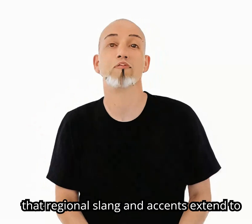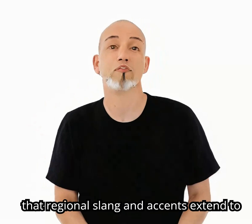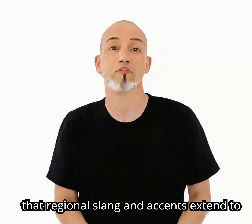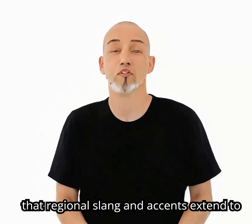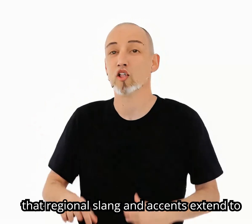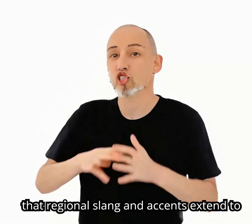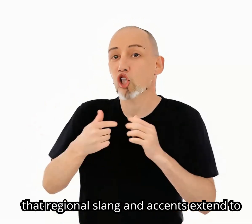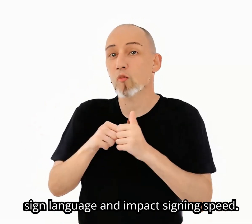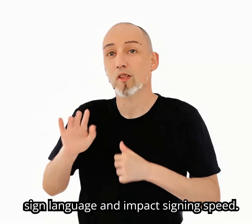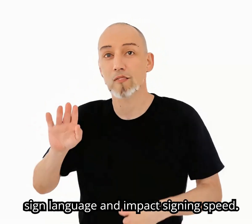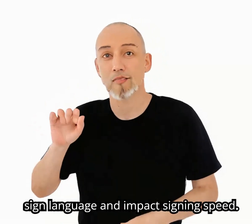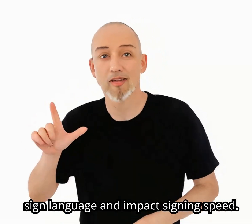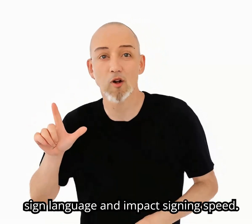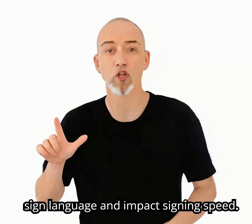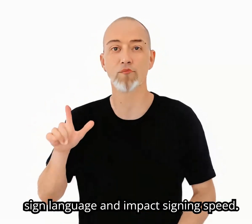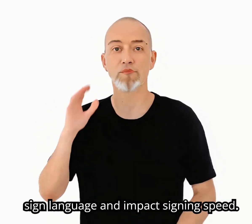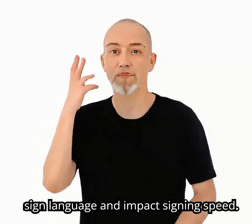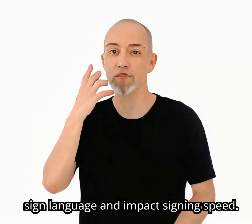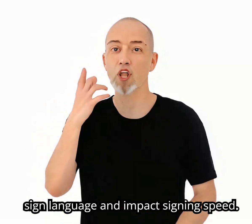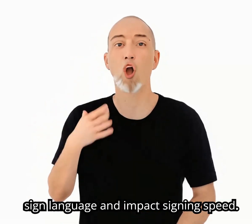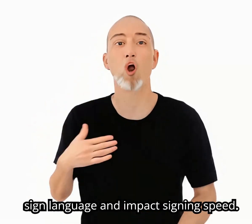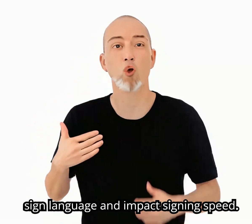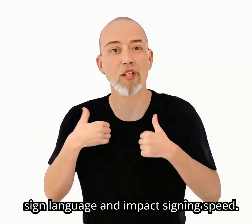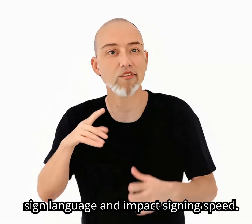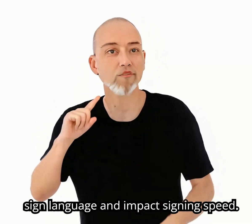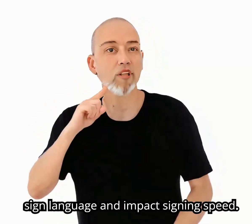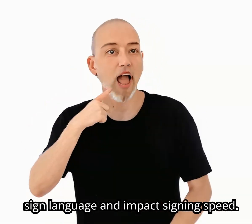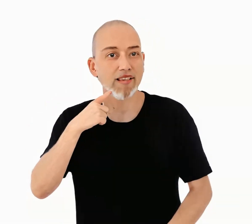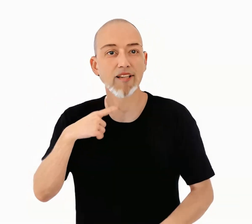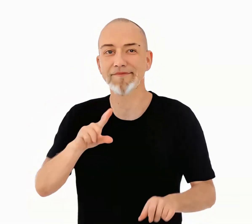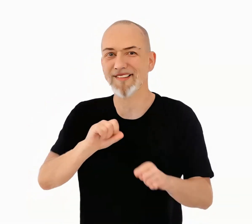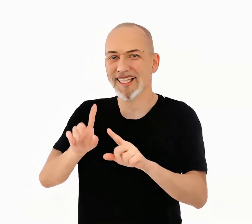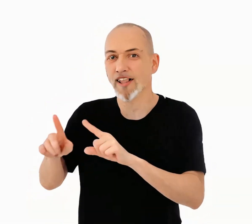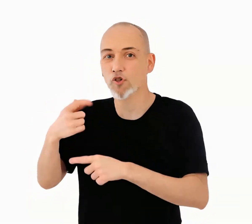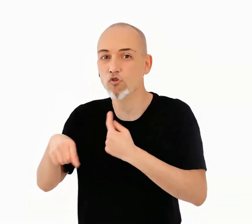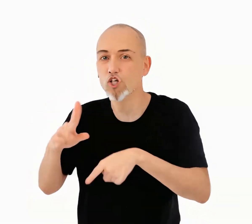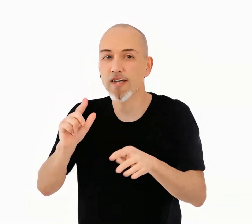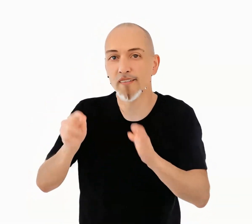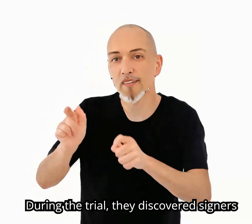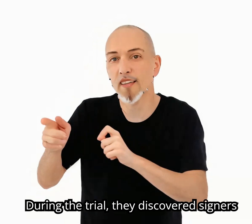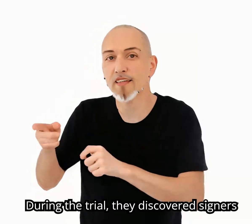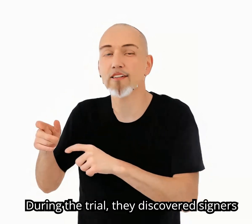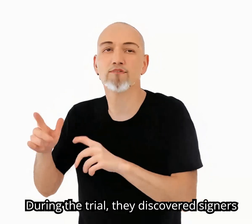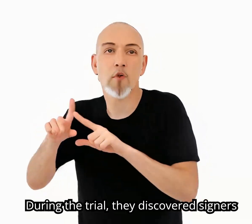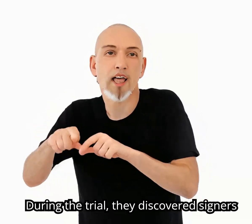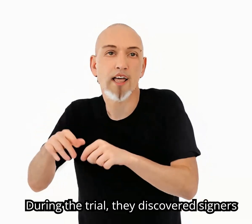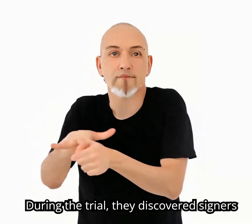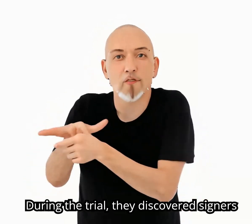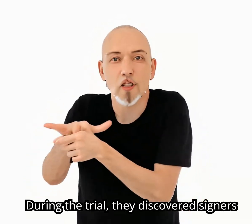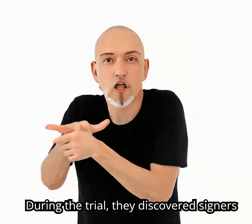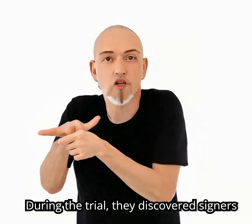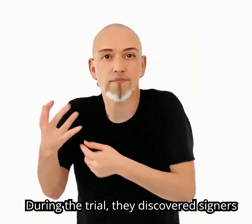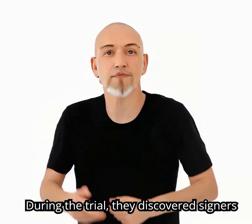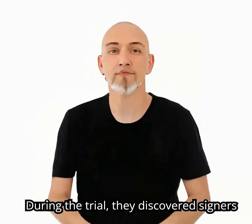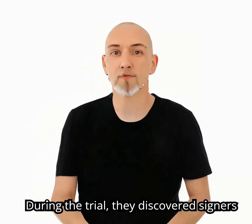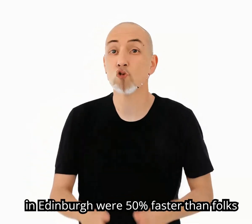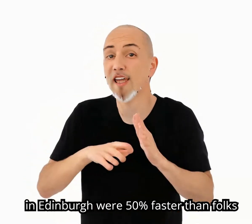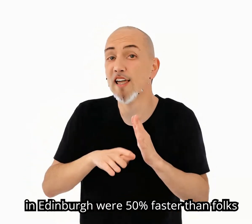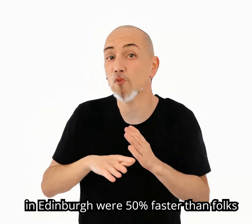accents extend to sign language and impact signing speed. During the trial, they discovered signers in Edinburgh